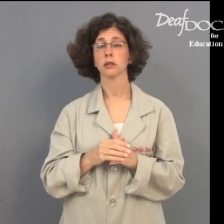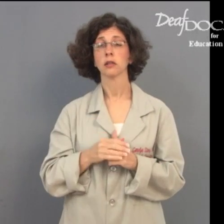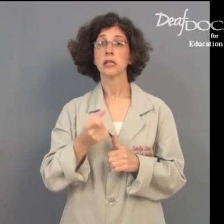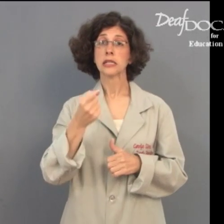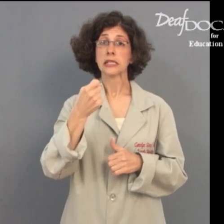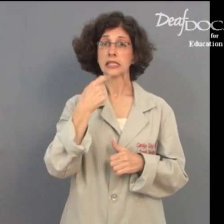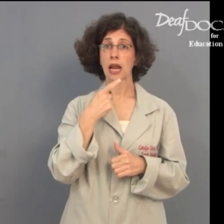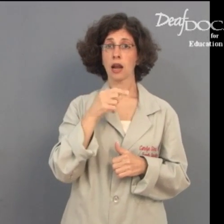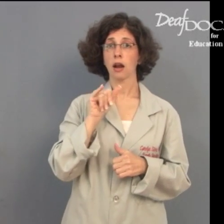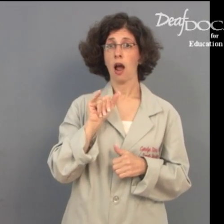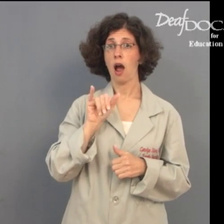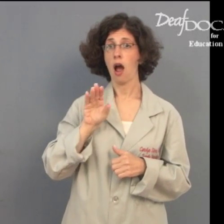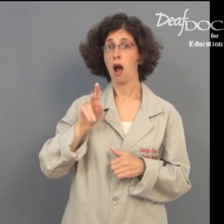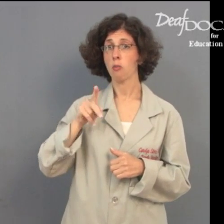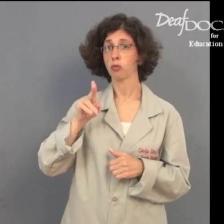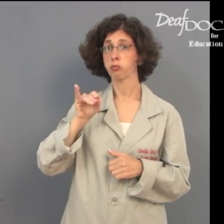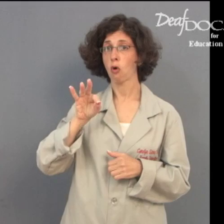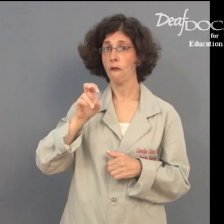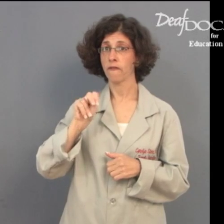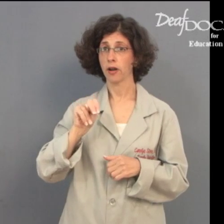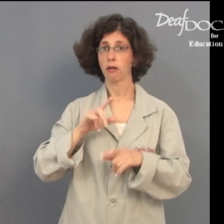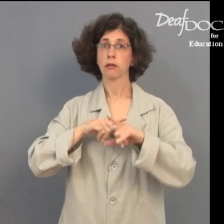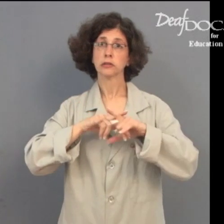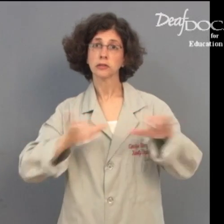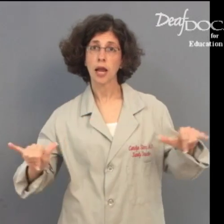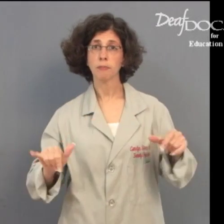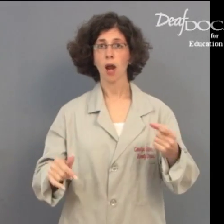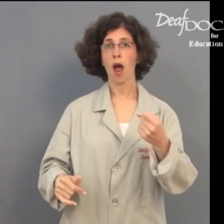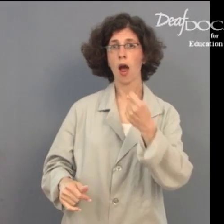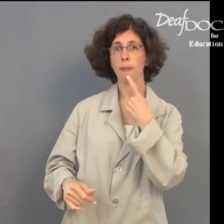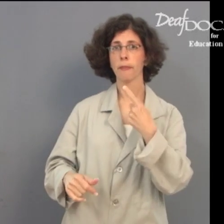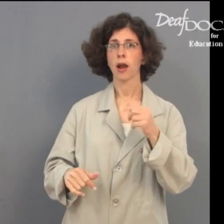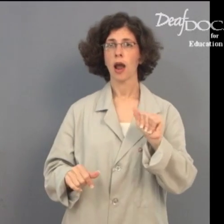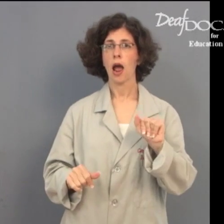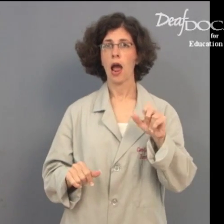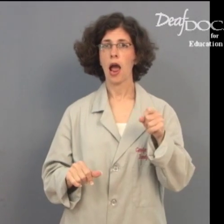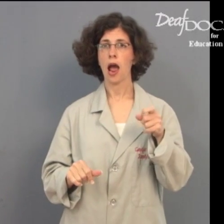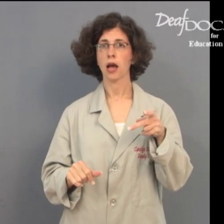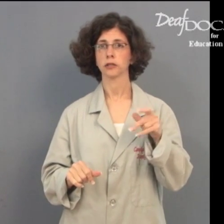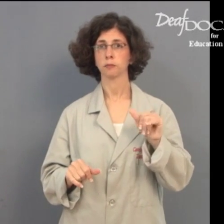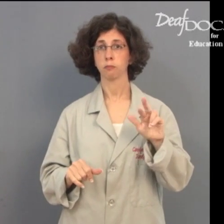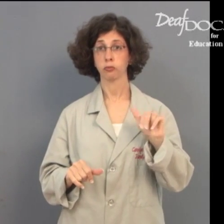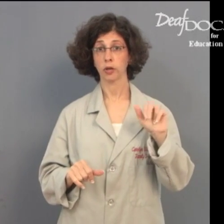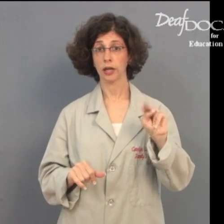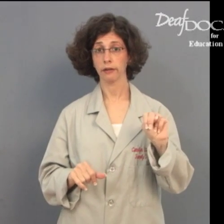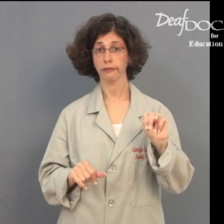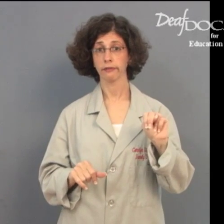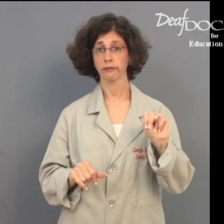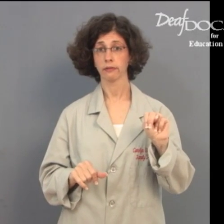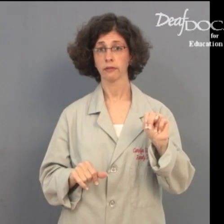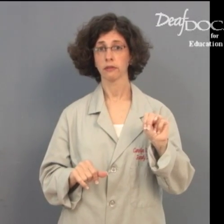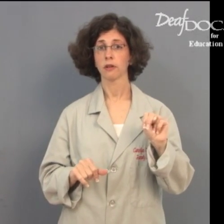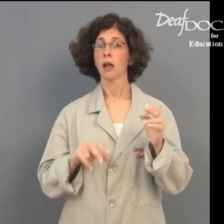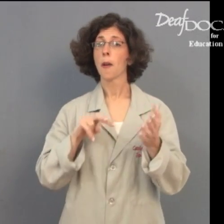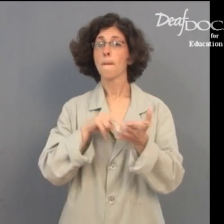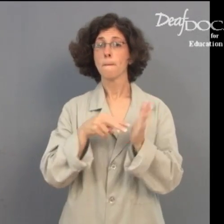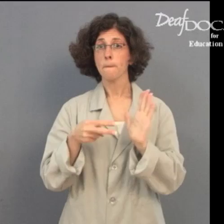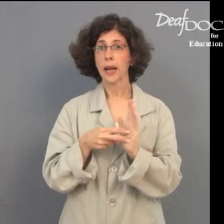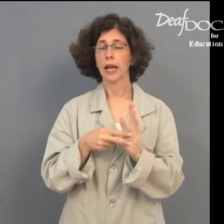Taking Ibuprofen while you are on Aspirin can prevent Aspirin